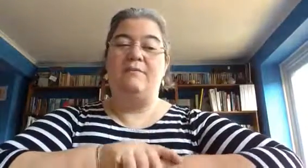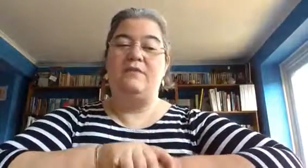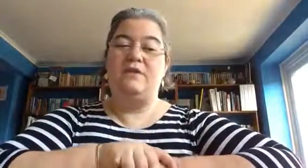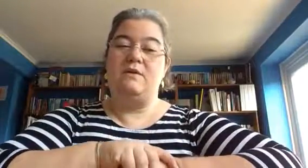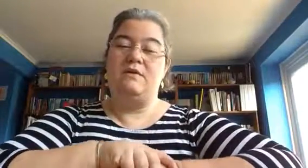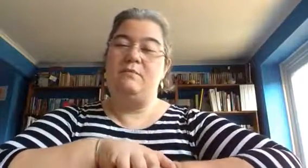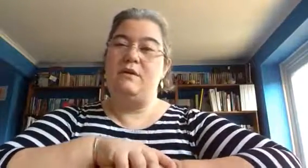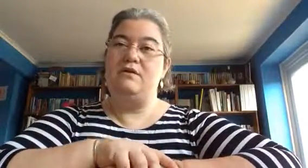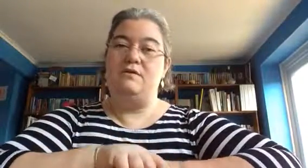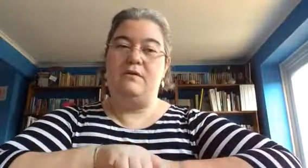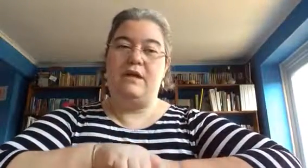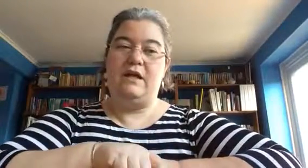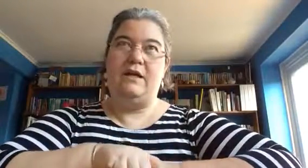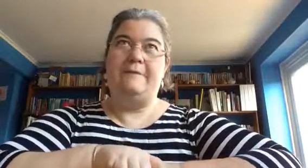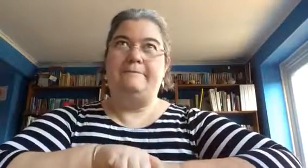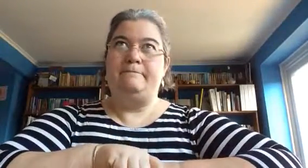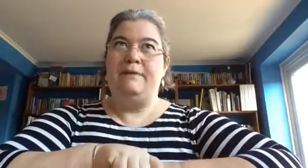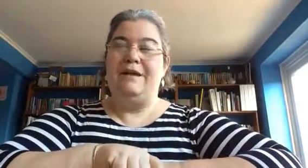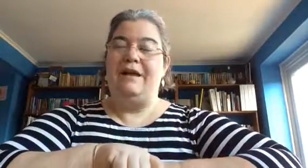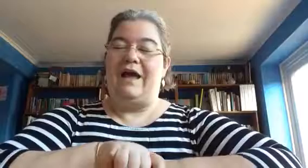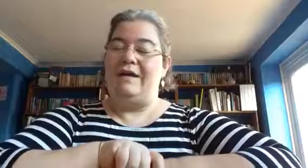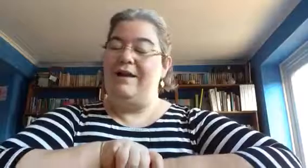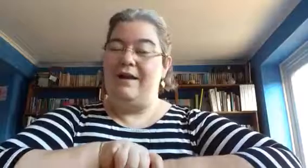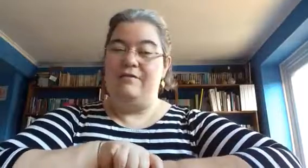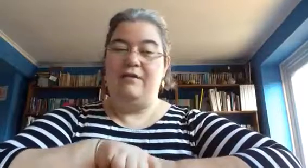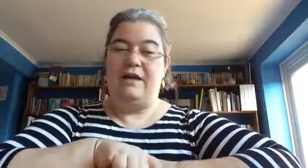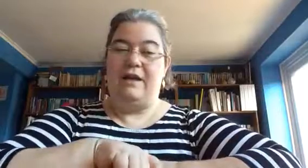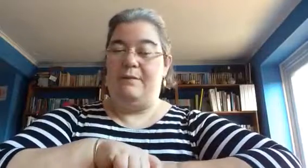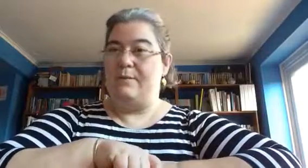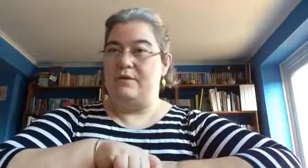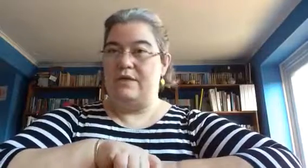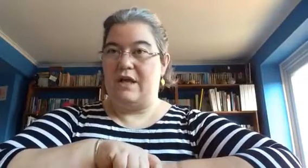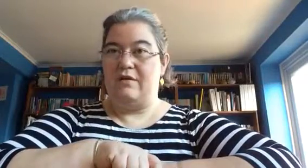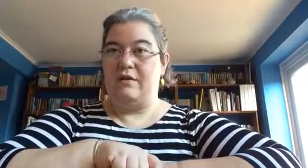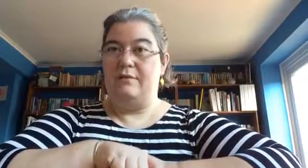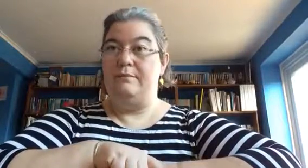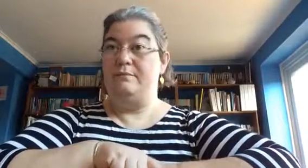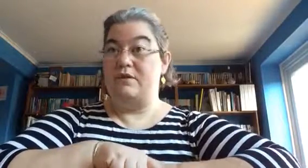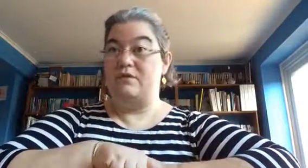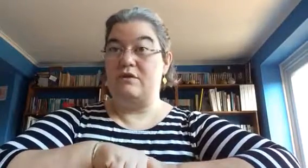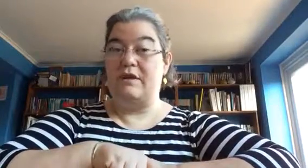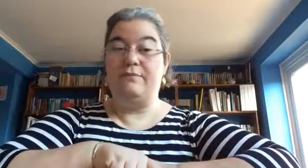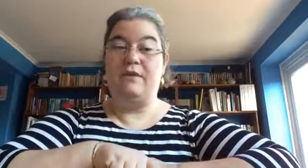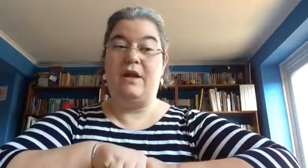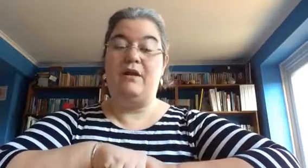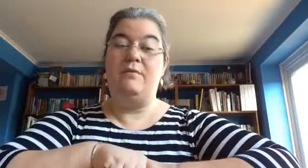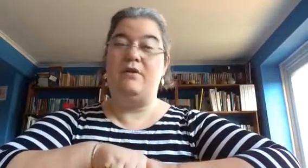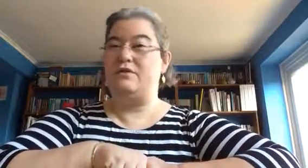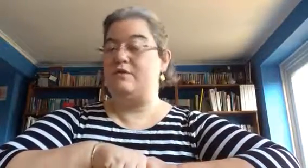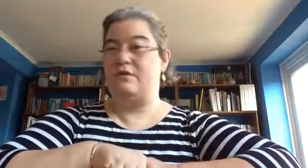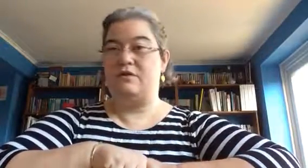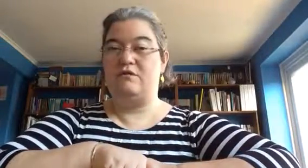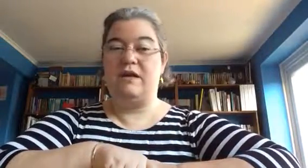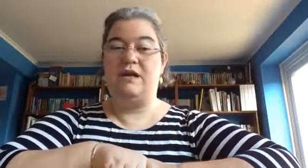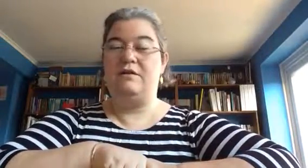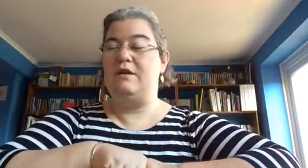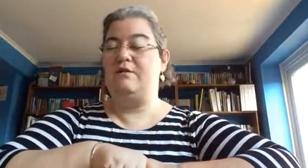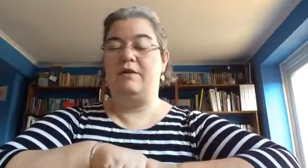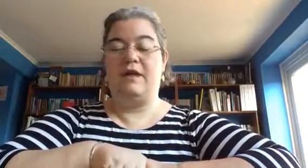So it's a beautifully and cleverly put together mystery, lots of fun to read, lovely,